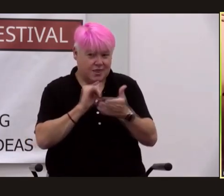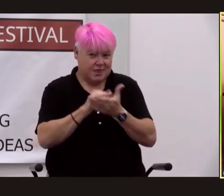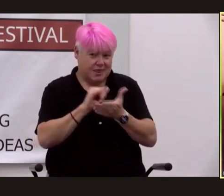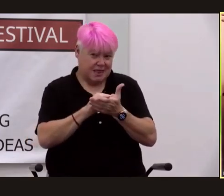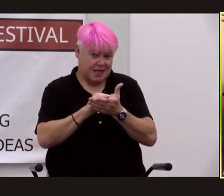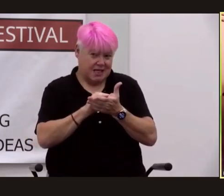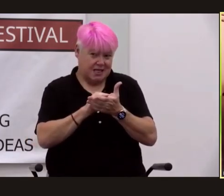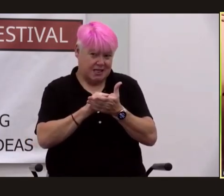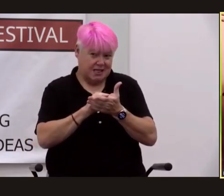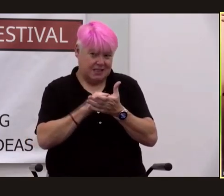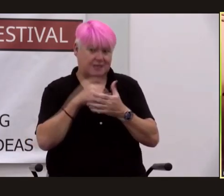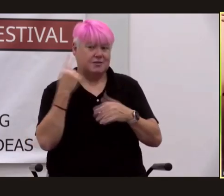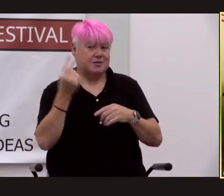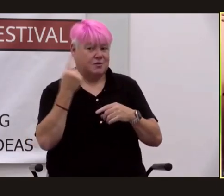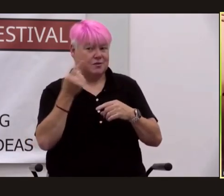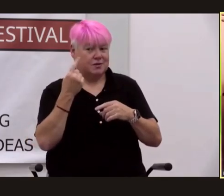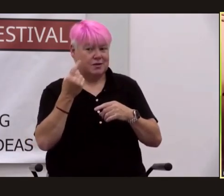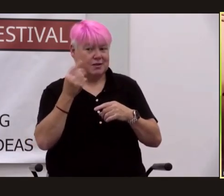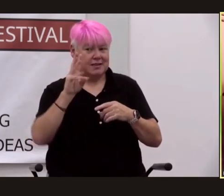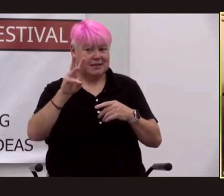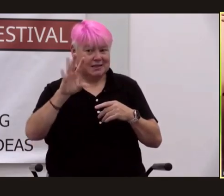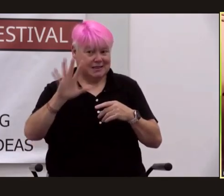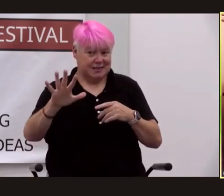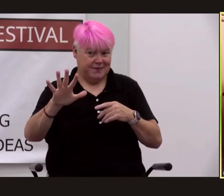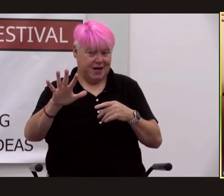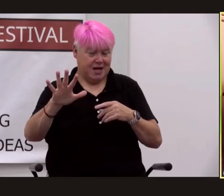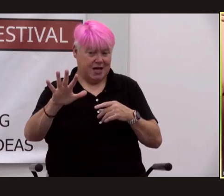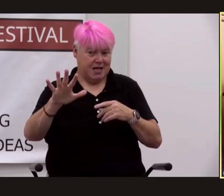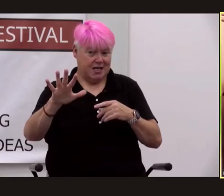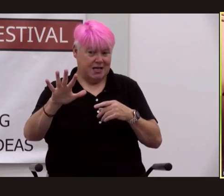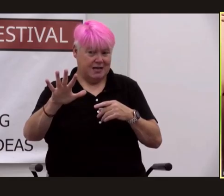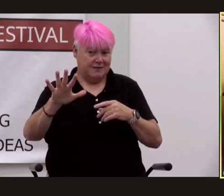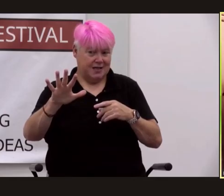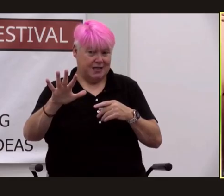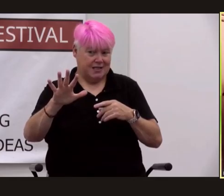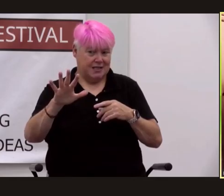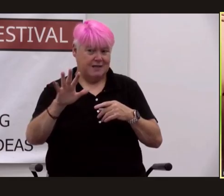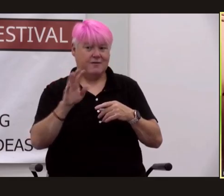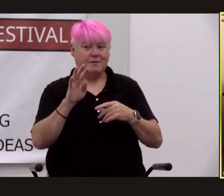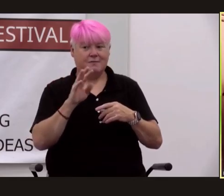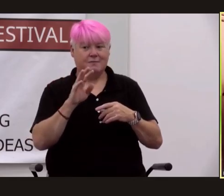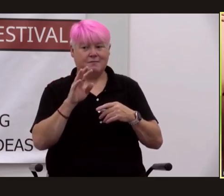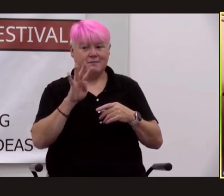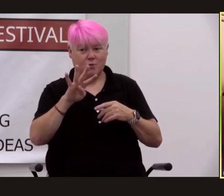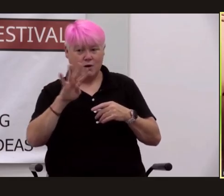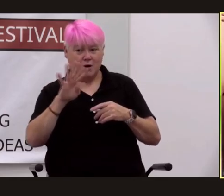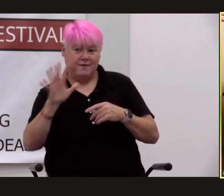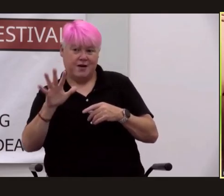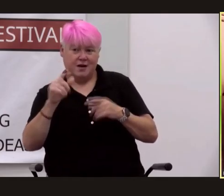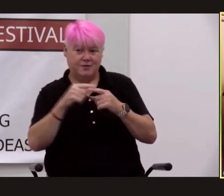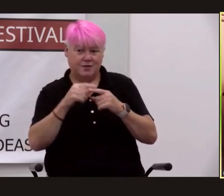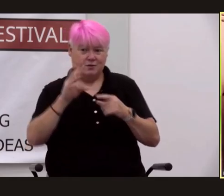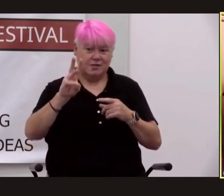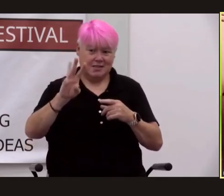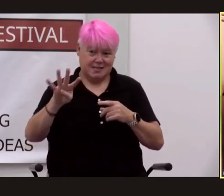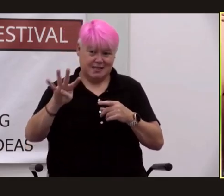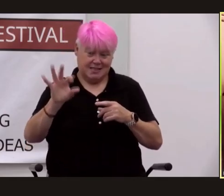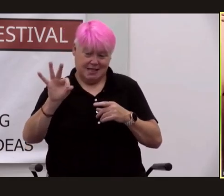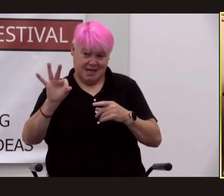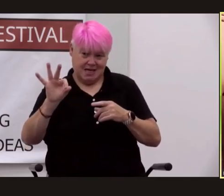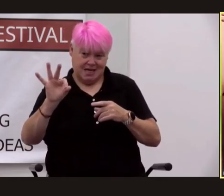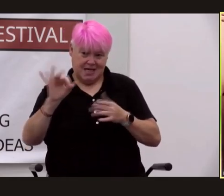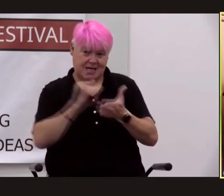was only 65 uh from 45 to 69 all right so what is that that's